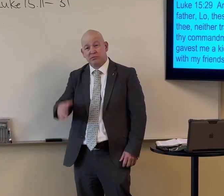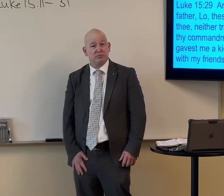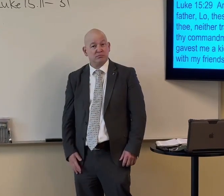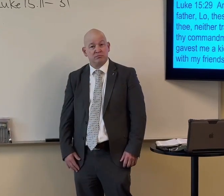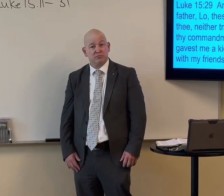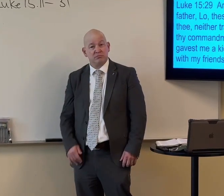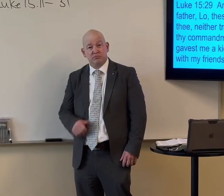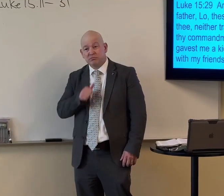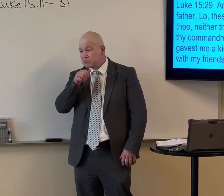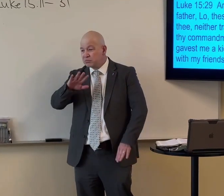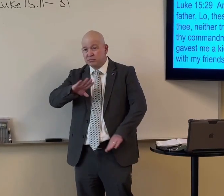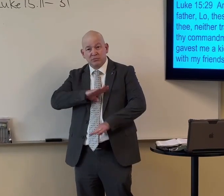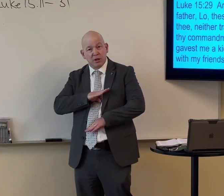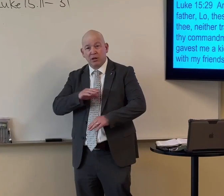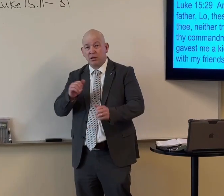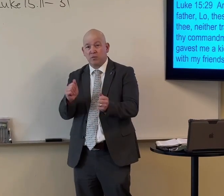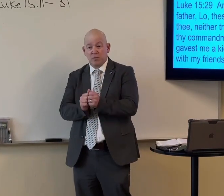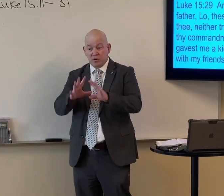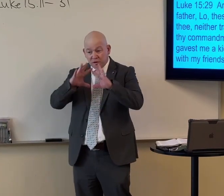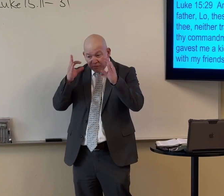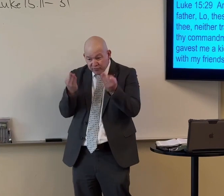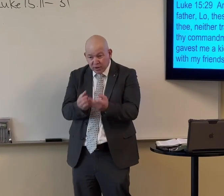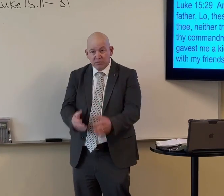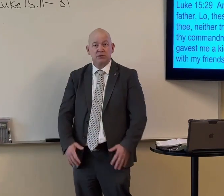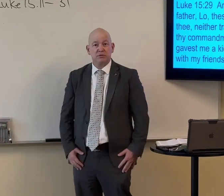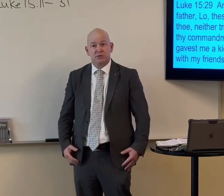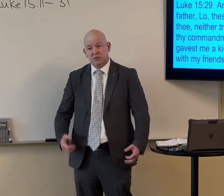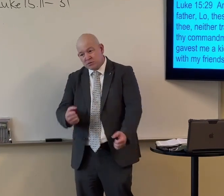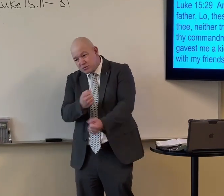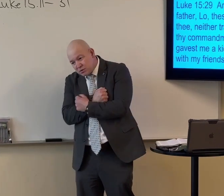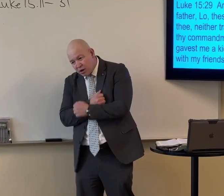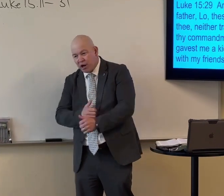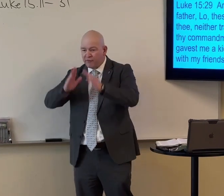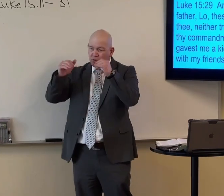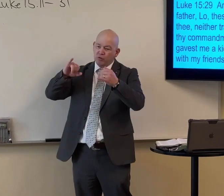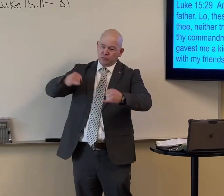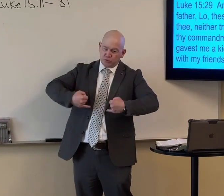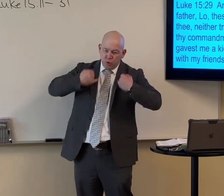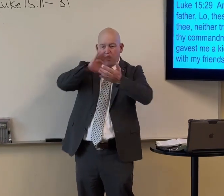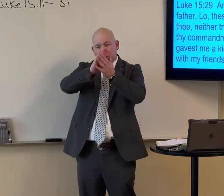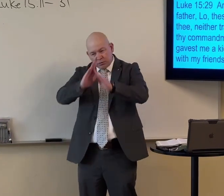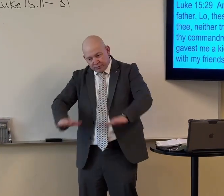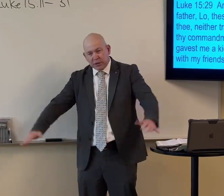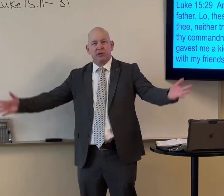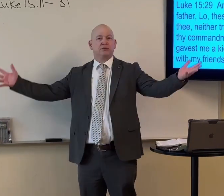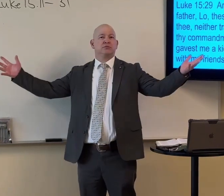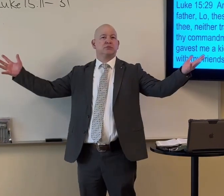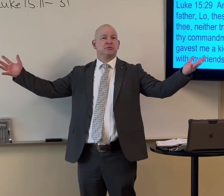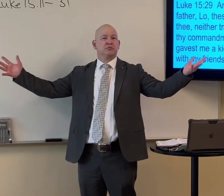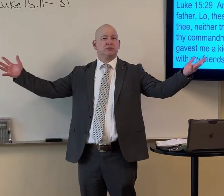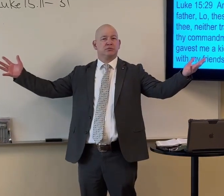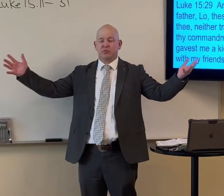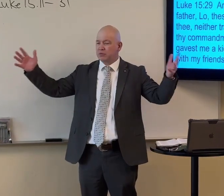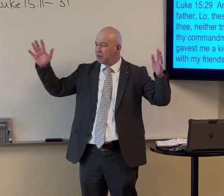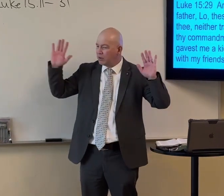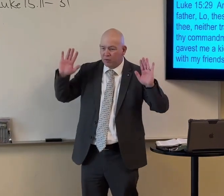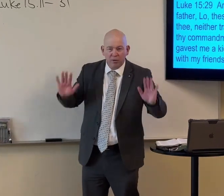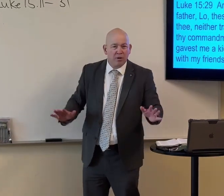Not being satisfied with the father. Not being satisfied with your family. You have no hope. No joy. No